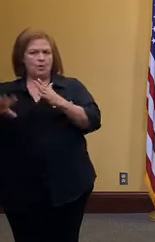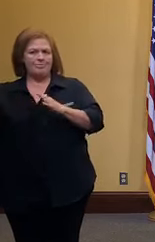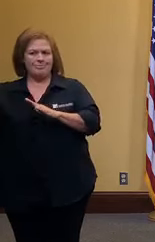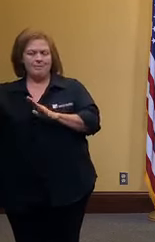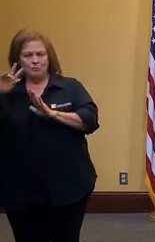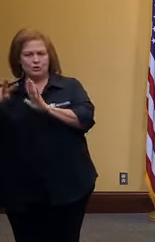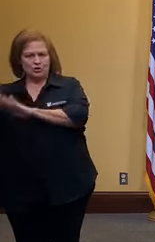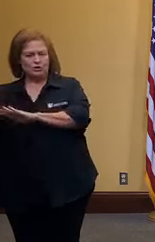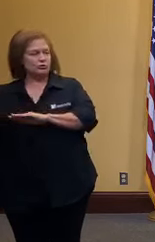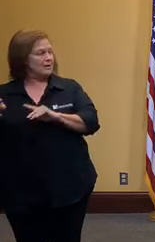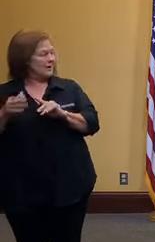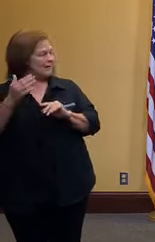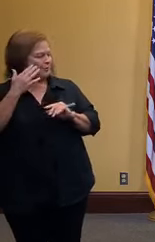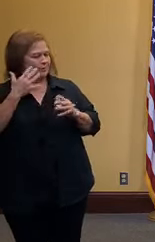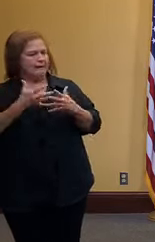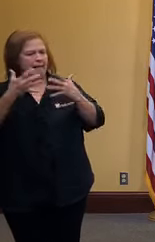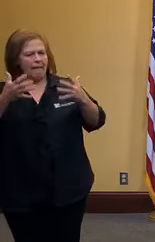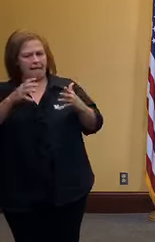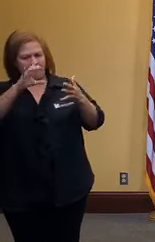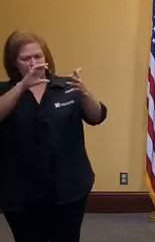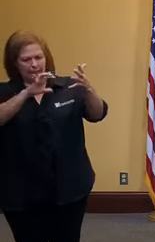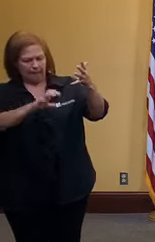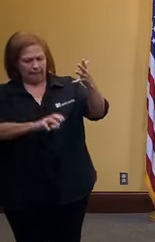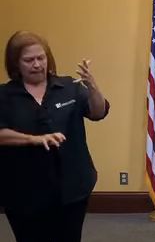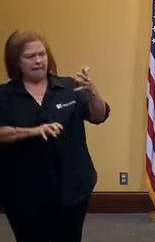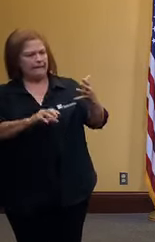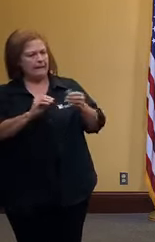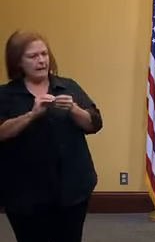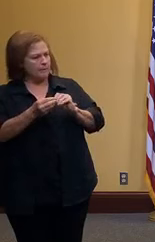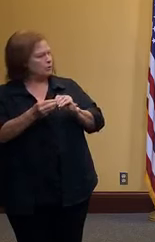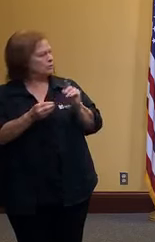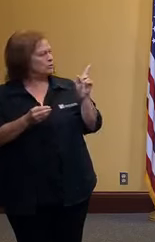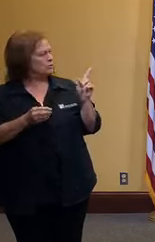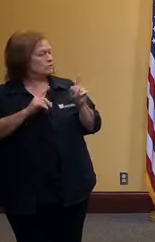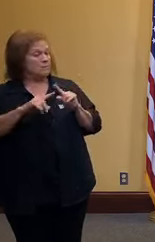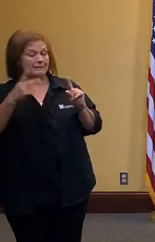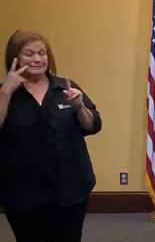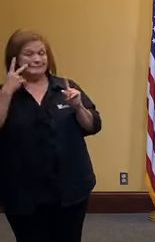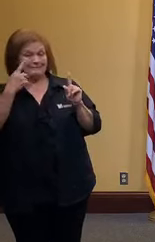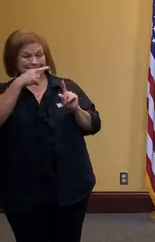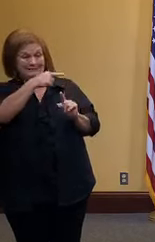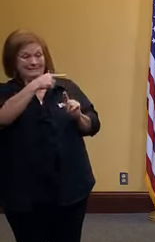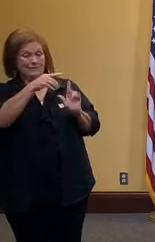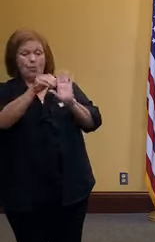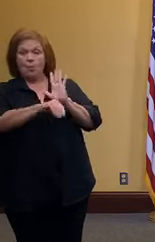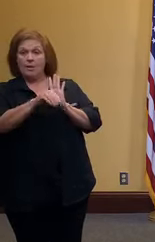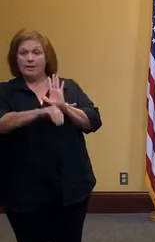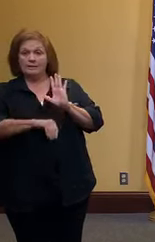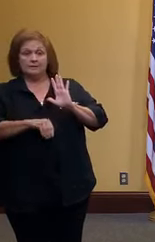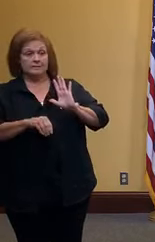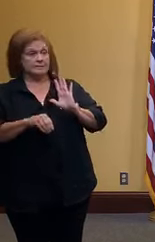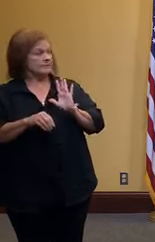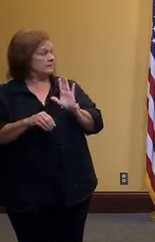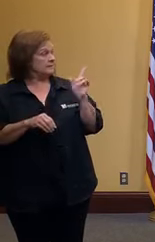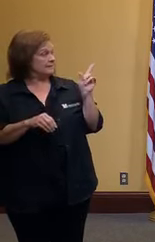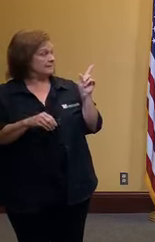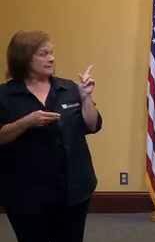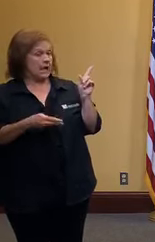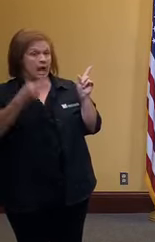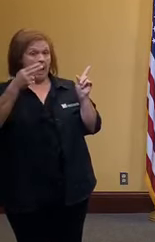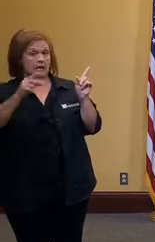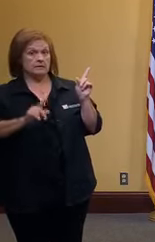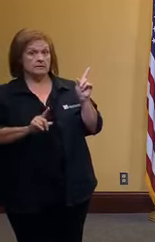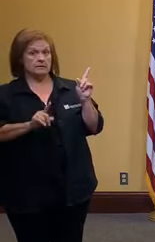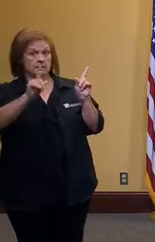and i know that's a lot of numbers and uh and graphs but you can see that in orleans we had the highest